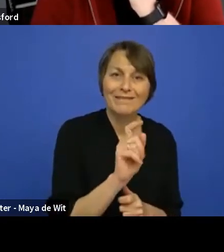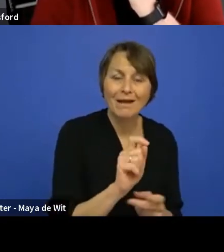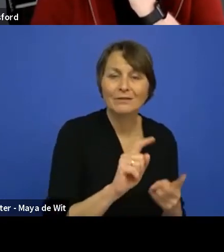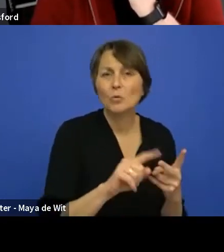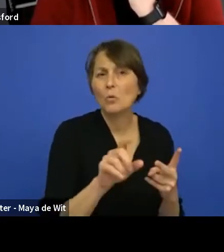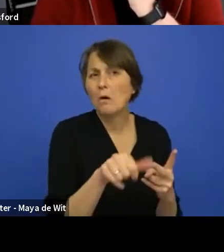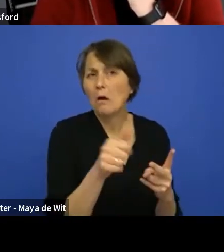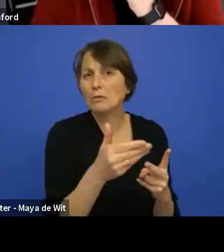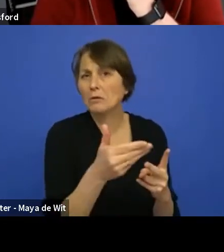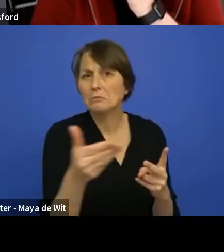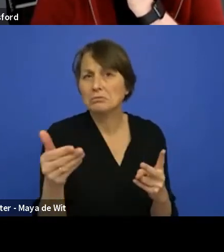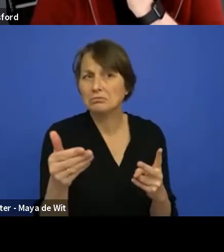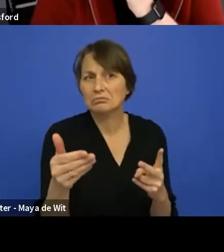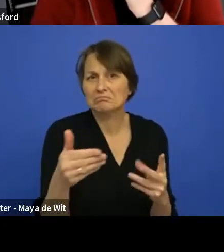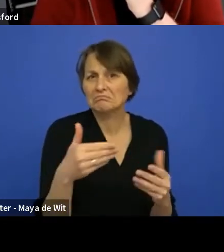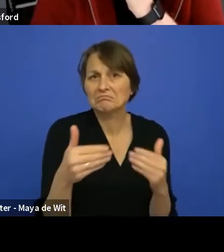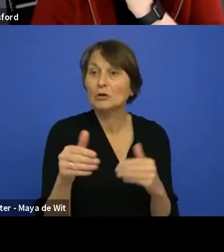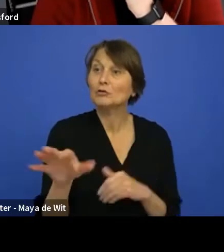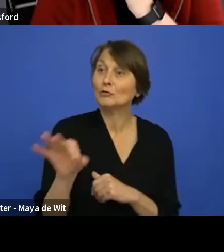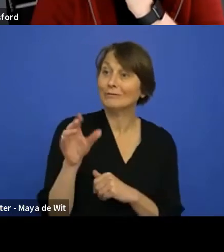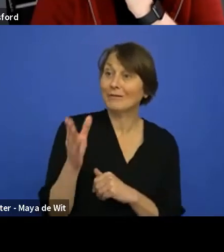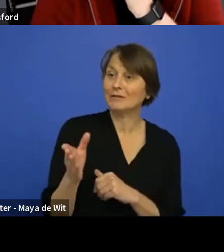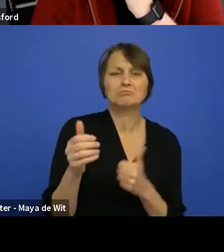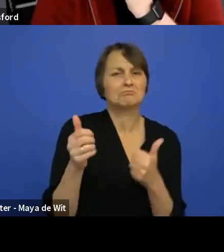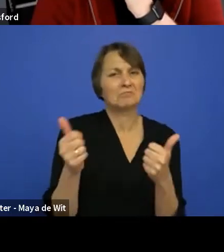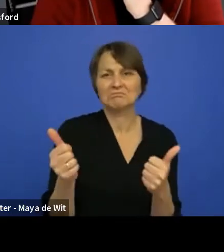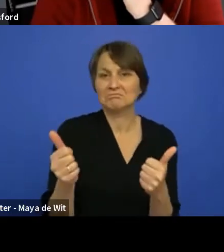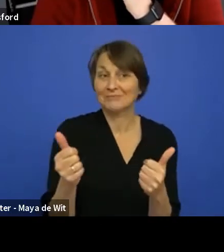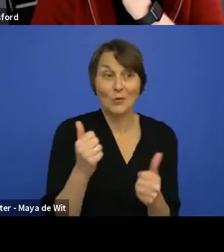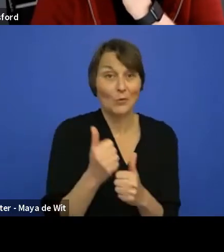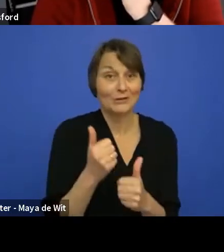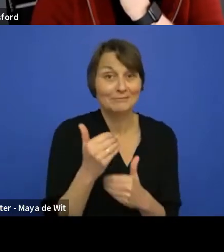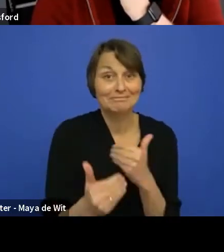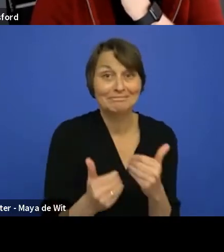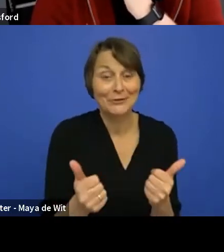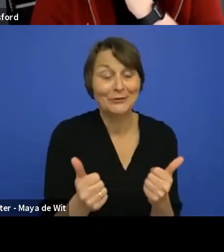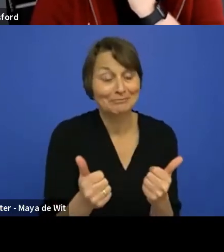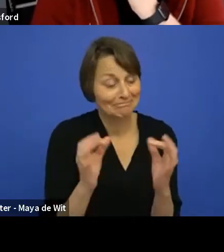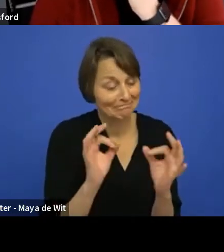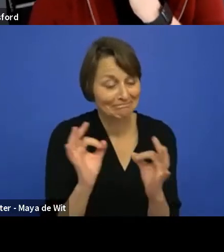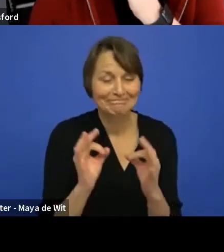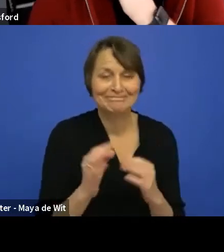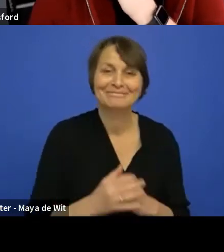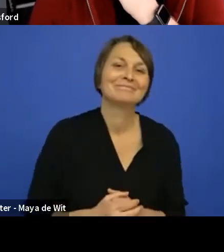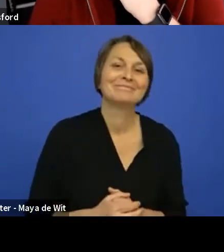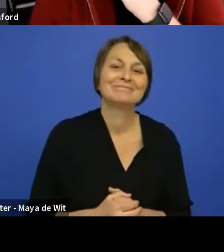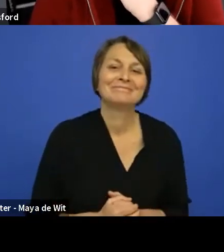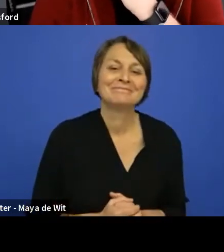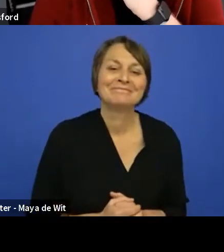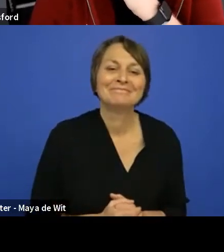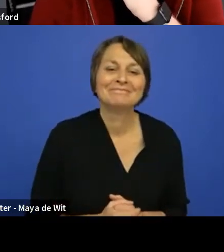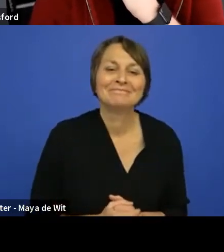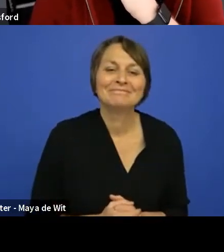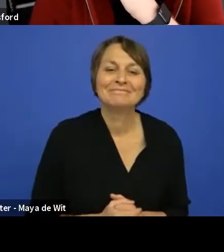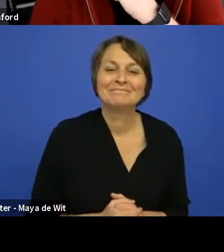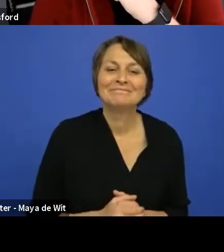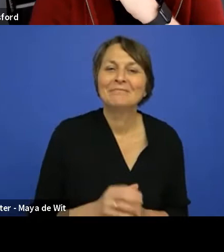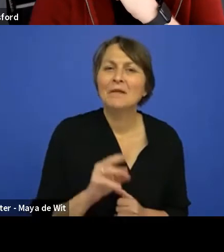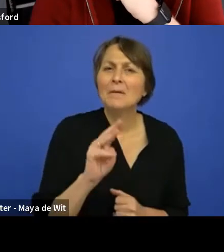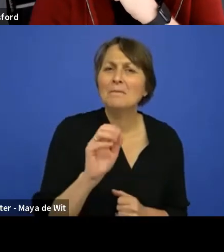And that's, uh, that's what that works. And that's really nice. And I assume you'll be doing RFC process and things